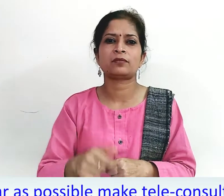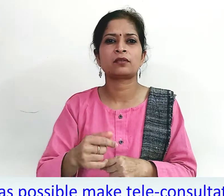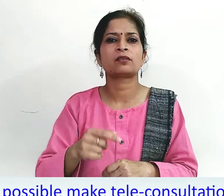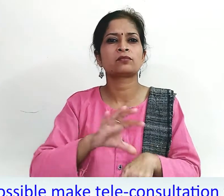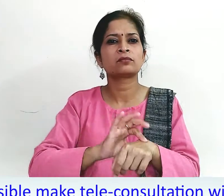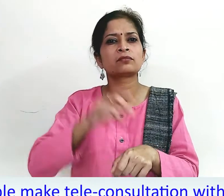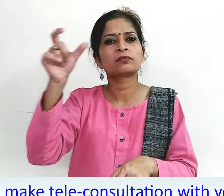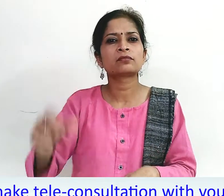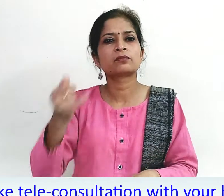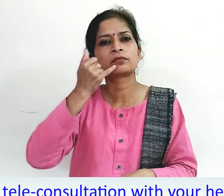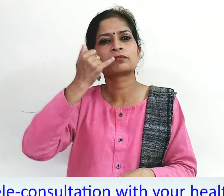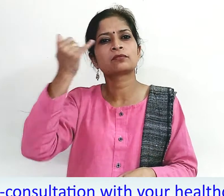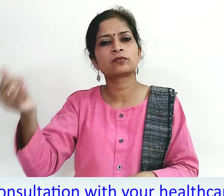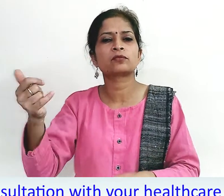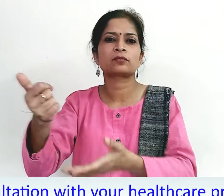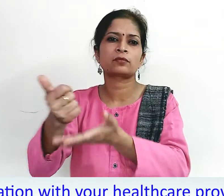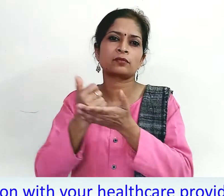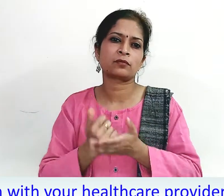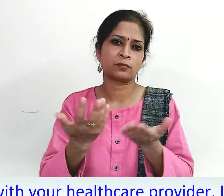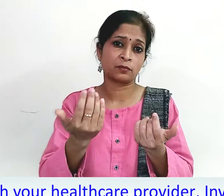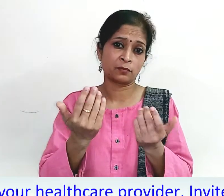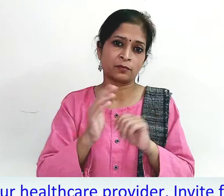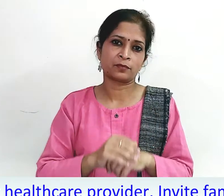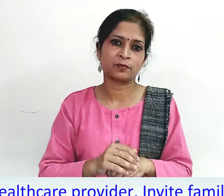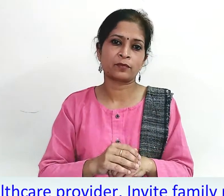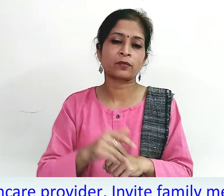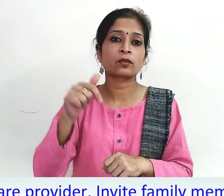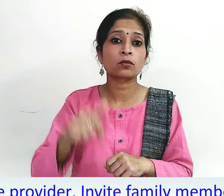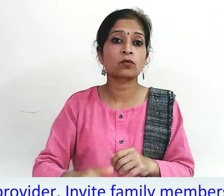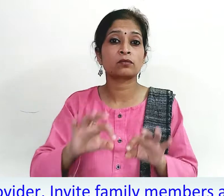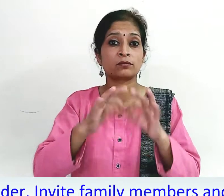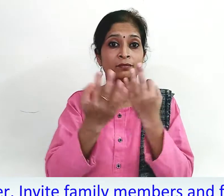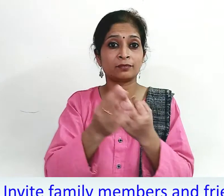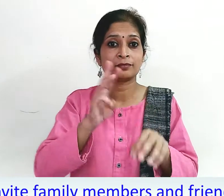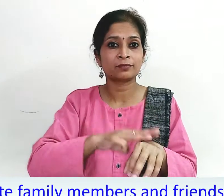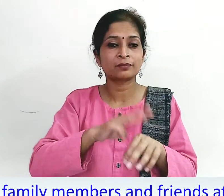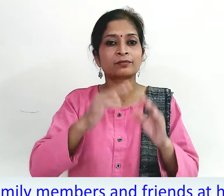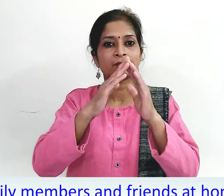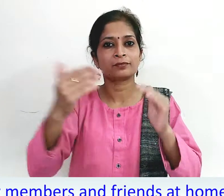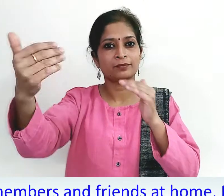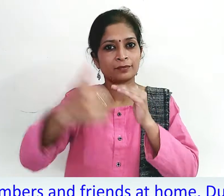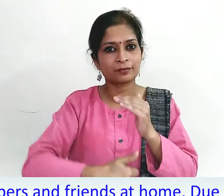make tele-consultation with your health care provider. Invite family members and friends at home.